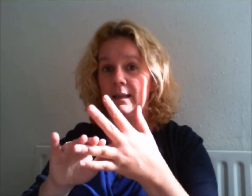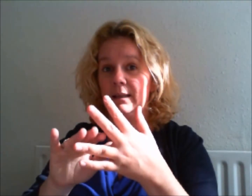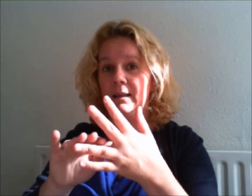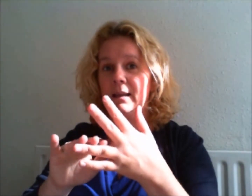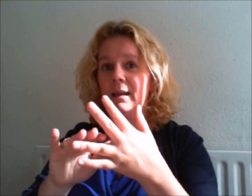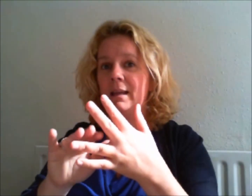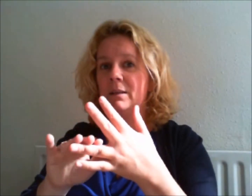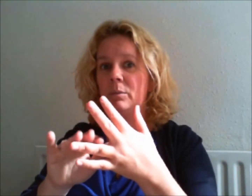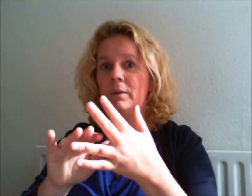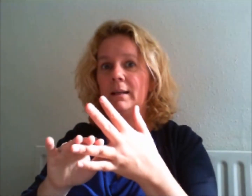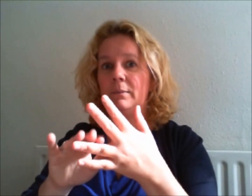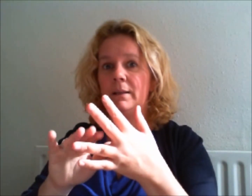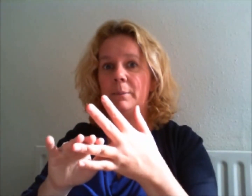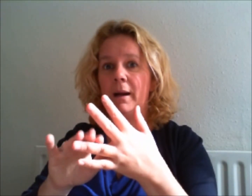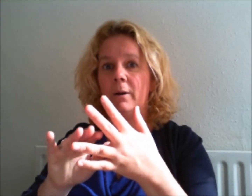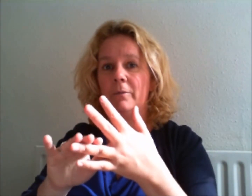is really really powerful.